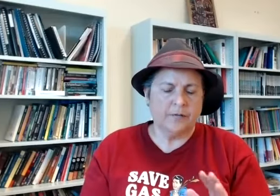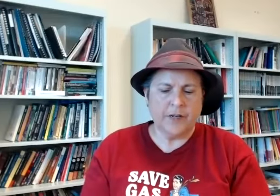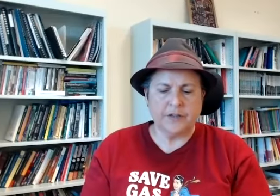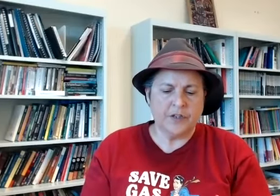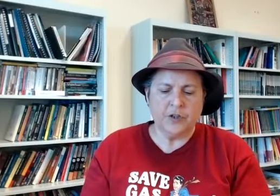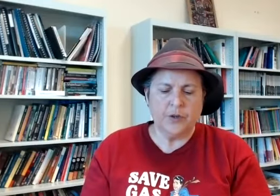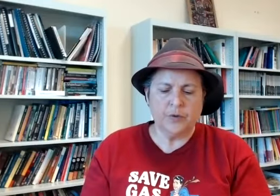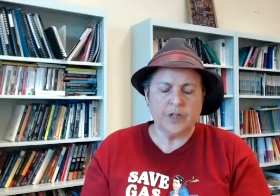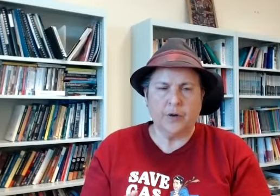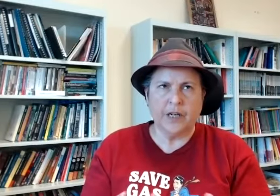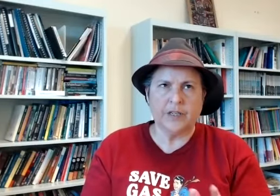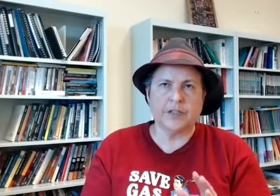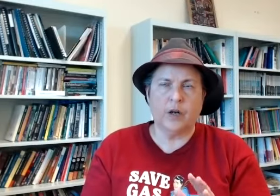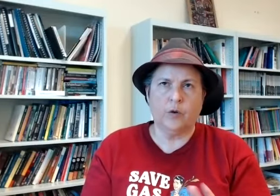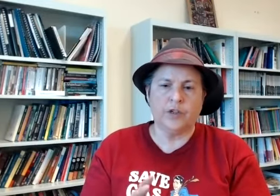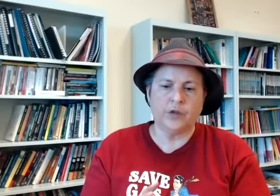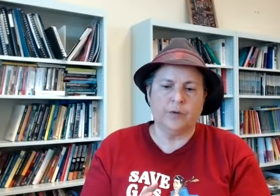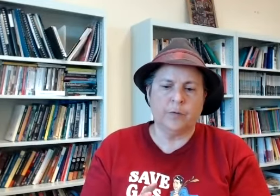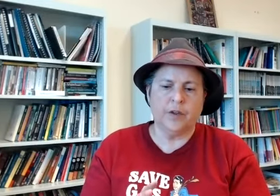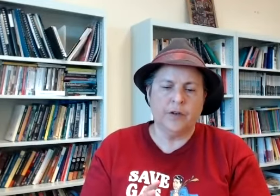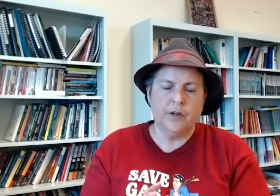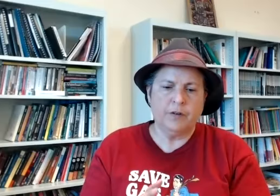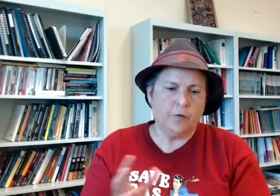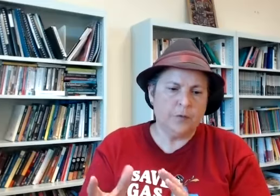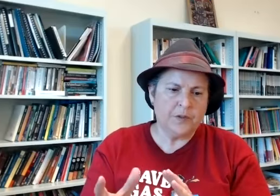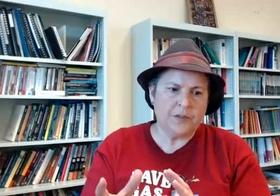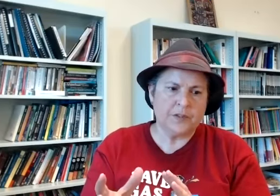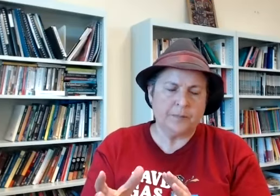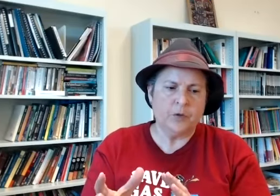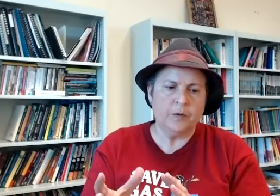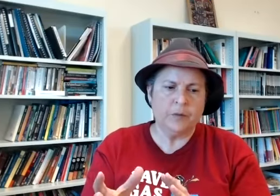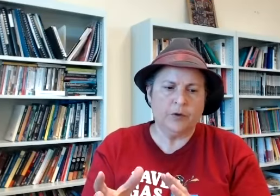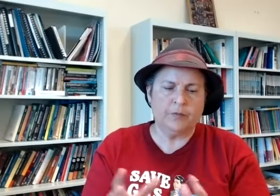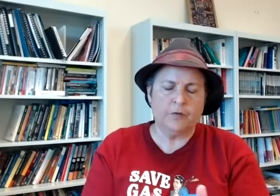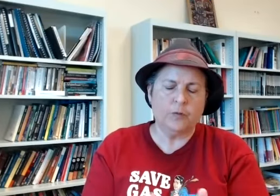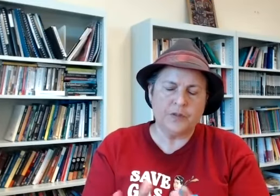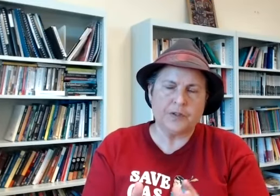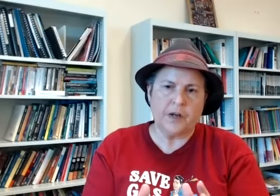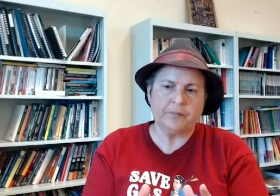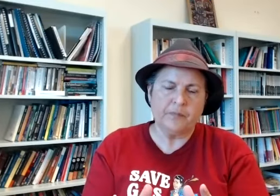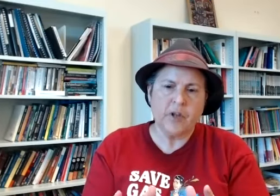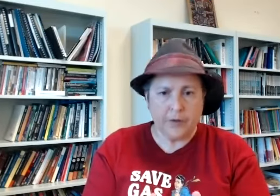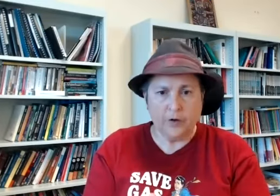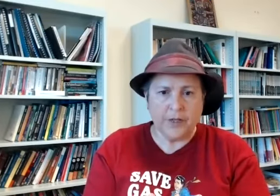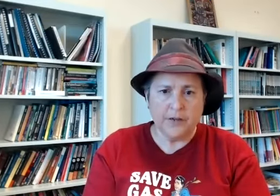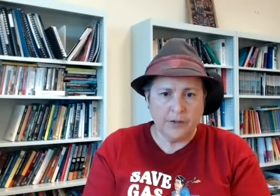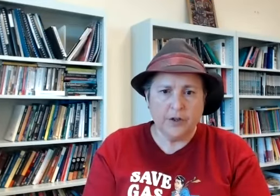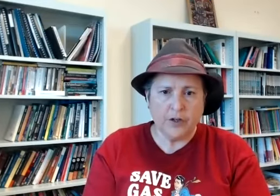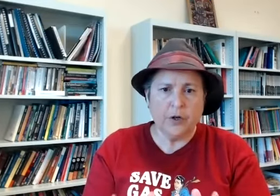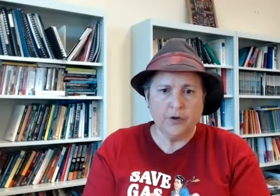vexed issue and also I guess the whole issue of whether performance is um moving beyond the performances um therapy kind of mode